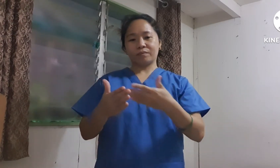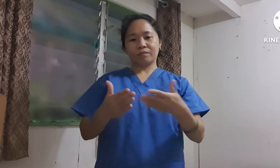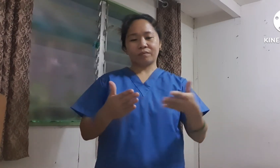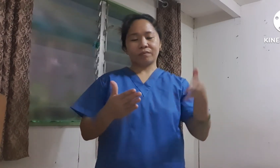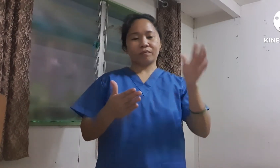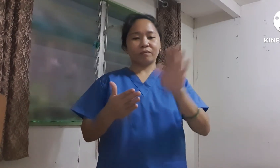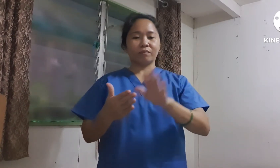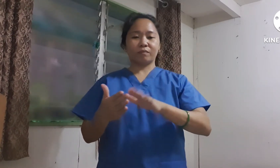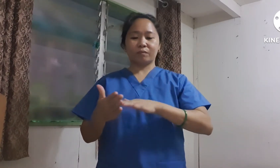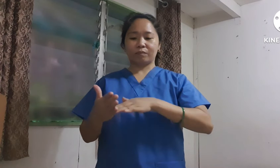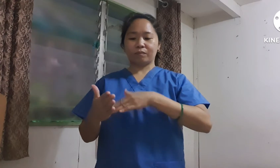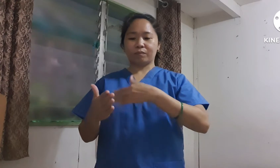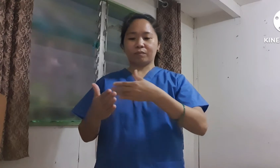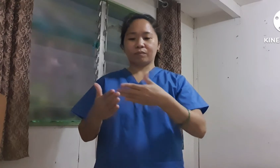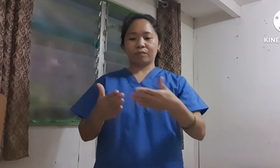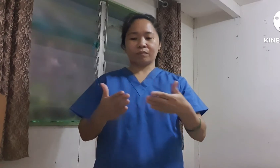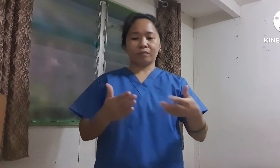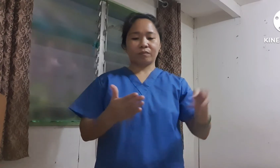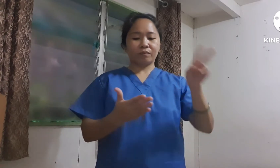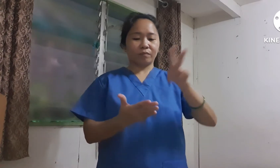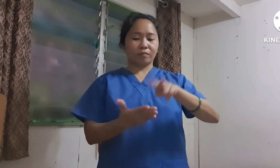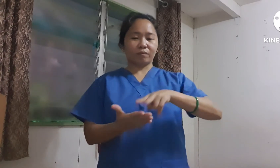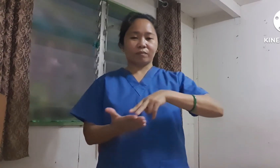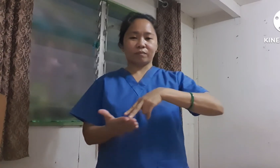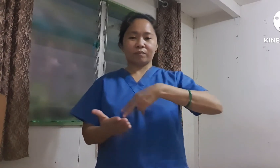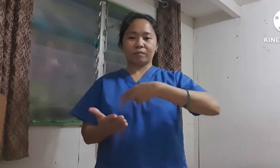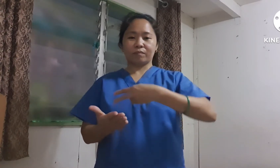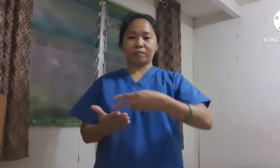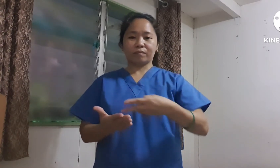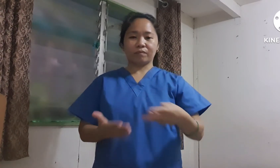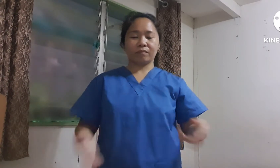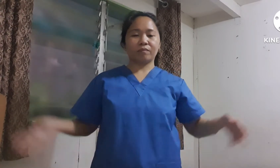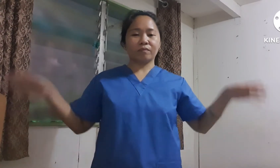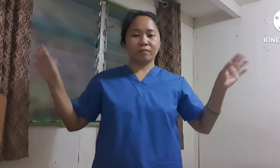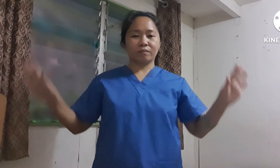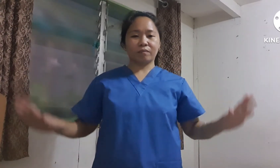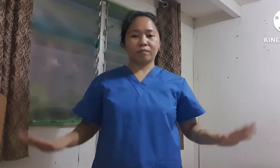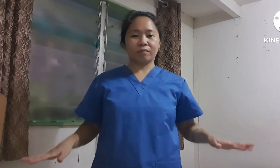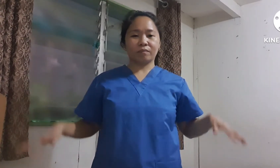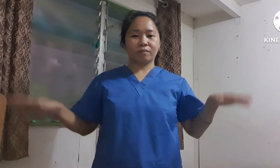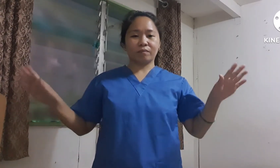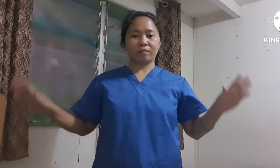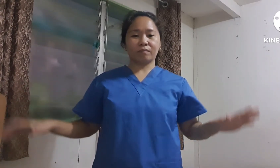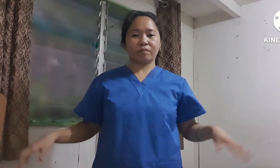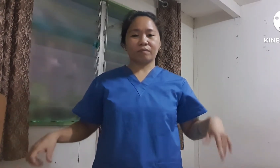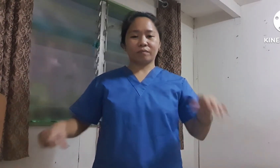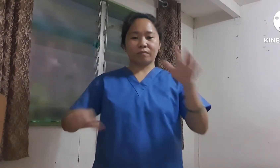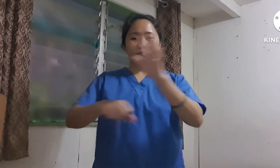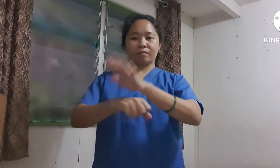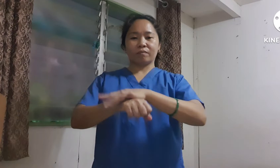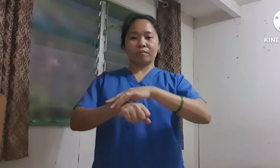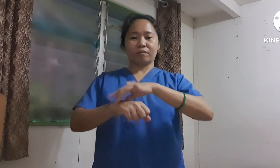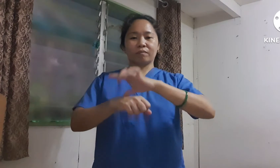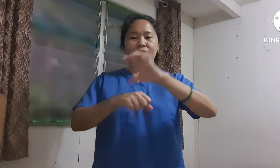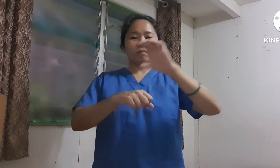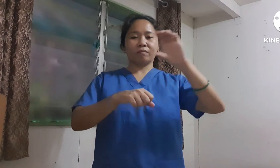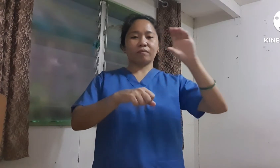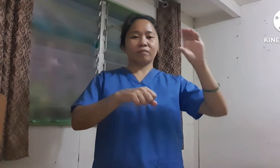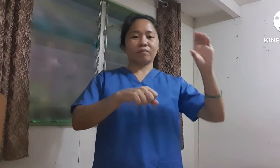Just this song I can dance I can fly Touch the rainbow